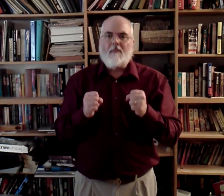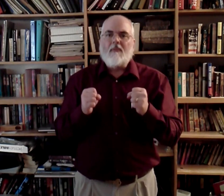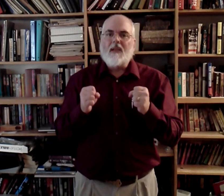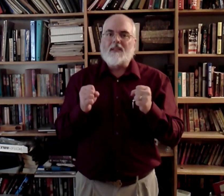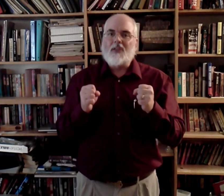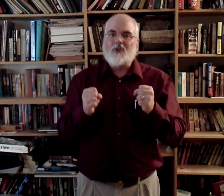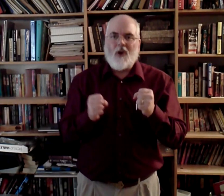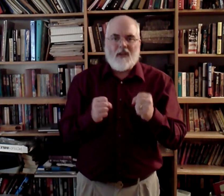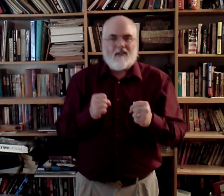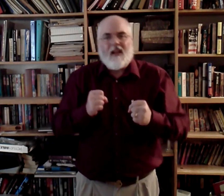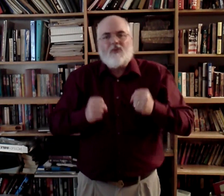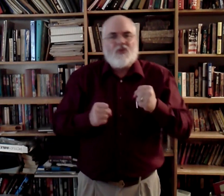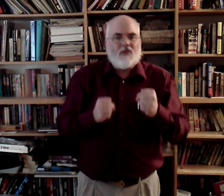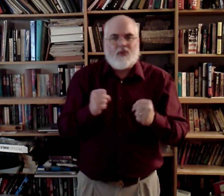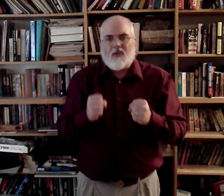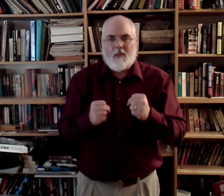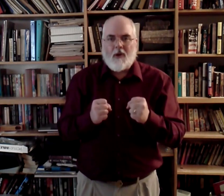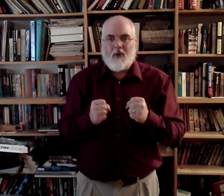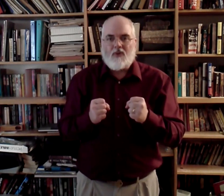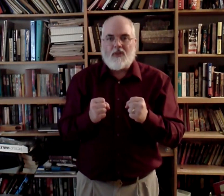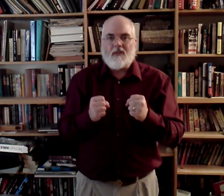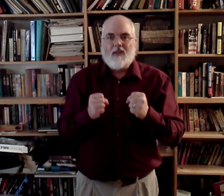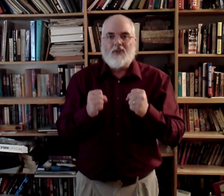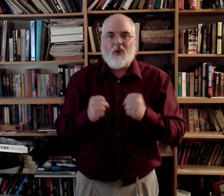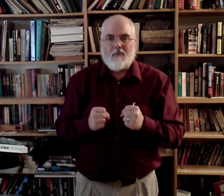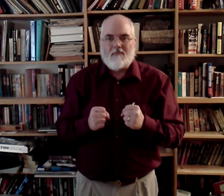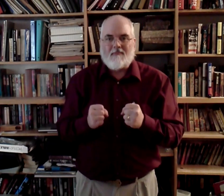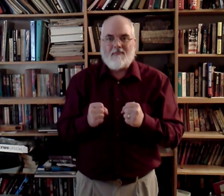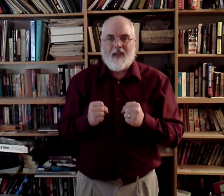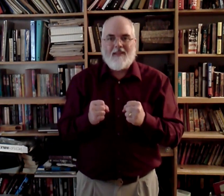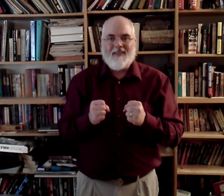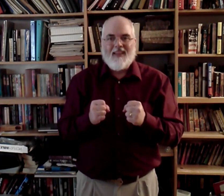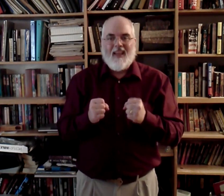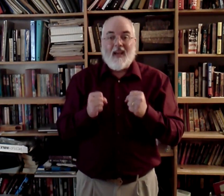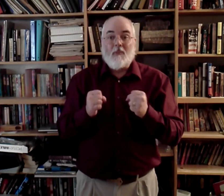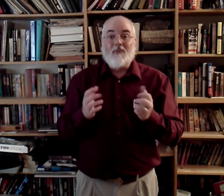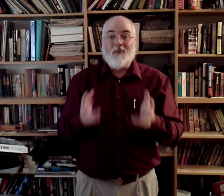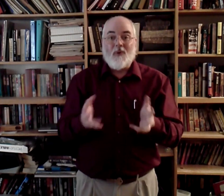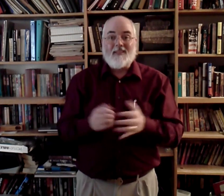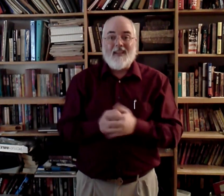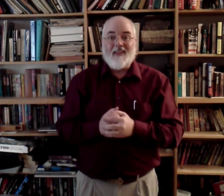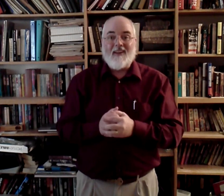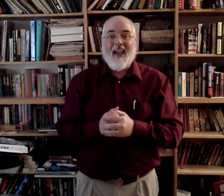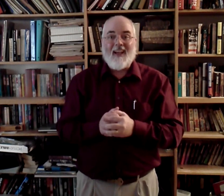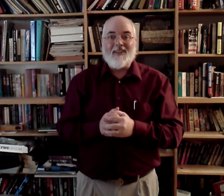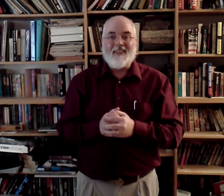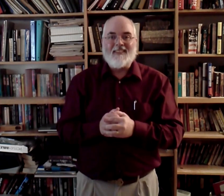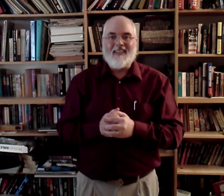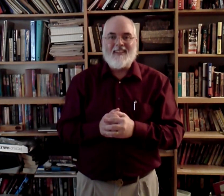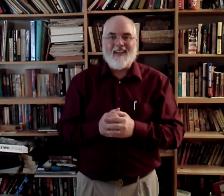This is a song that stirs up your emotions. Show them. Okay? I'm looking forward to seeing you there at LTC. Thanks.